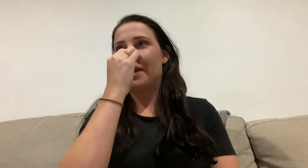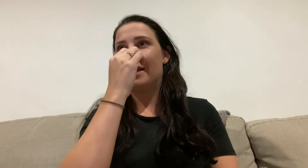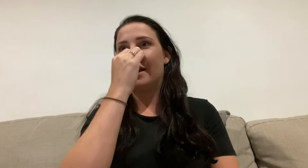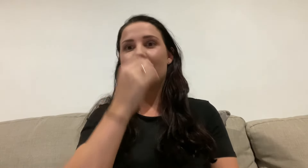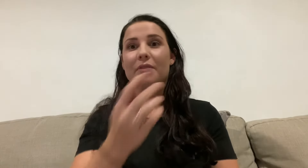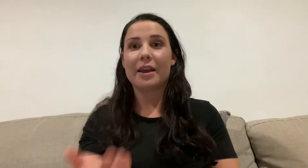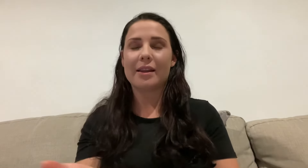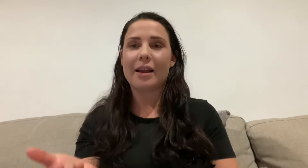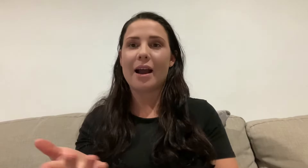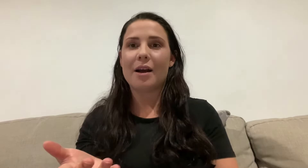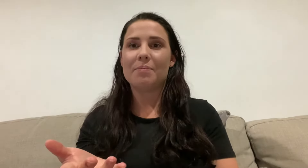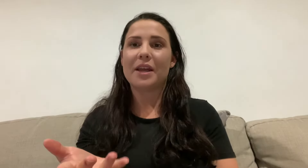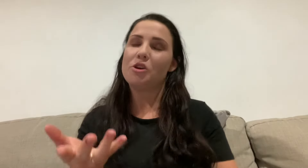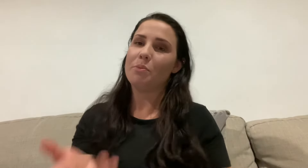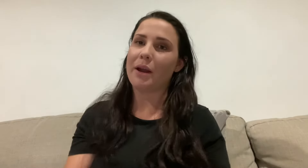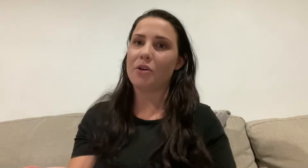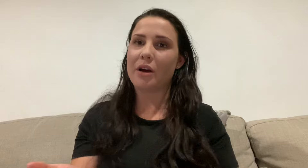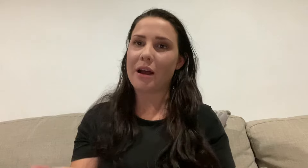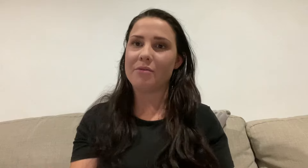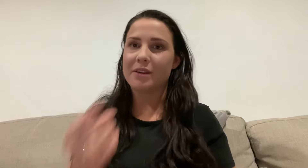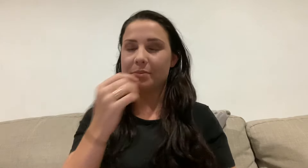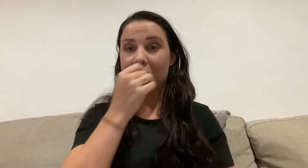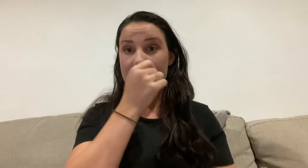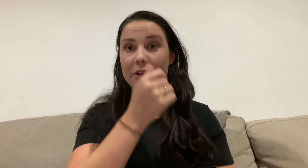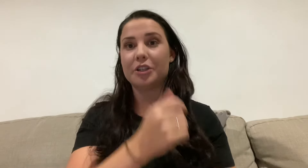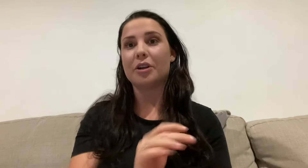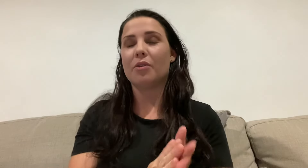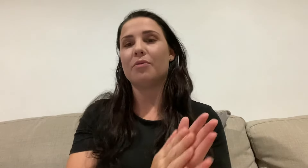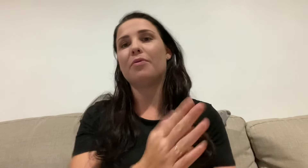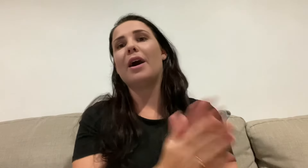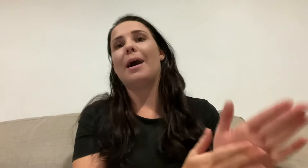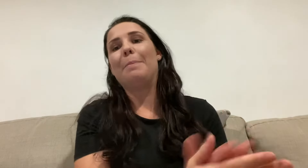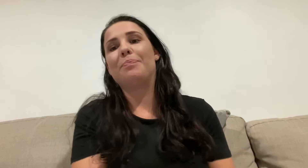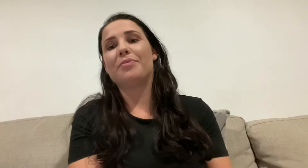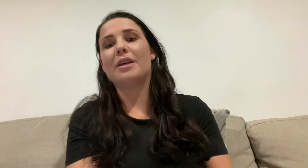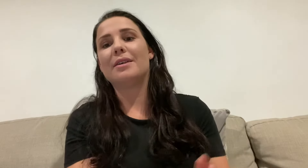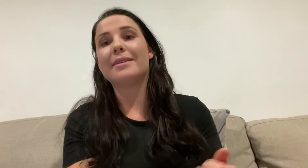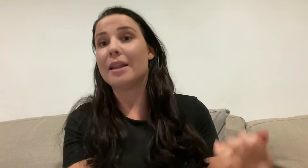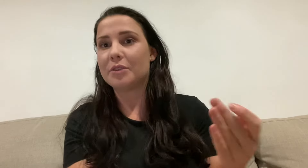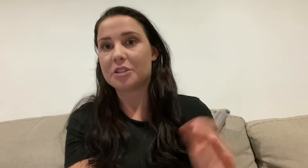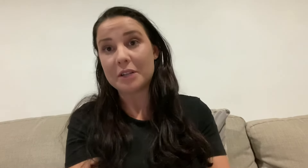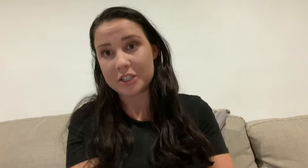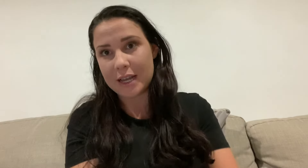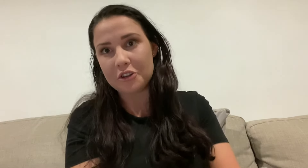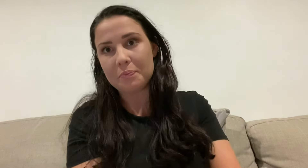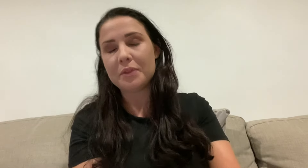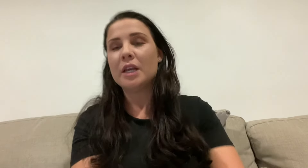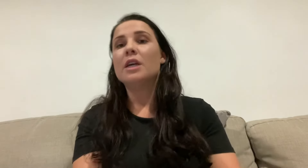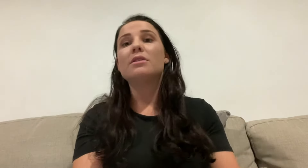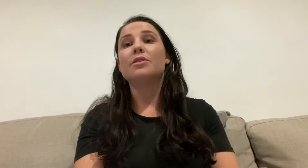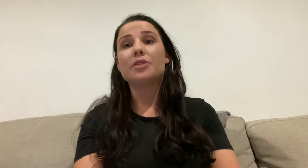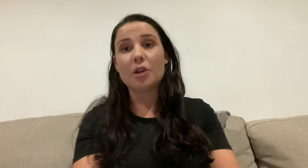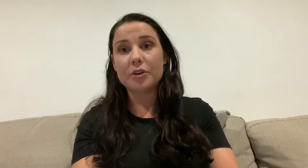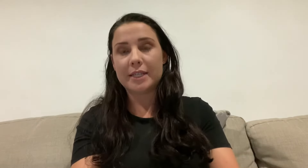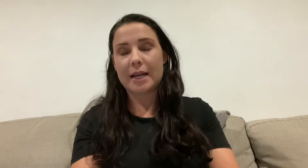and they can forget, um, that you may not have as much knowledge of, um, the sign language as much as they do. So slow down.